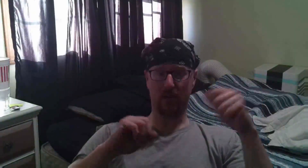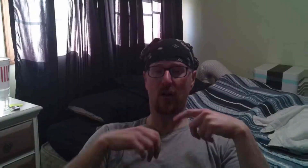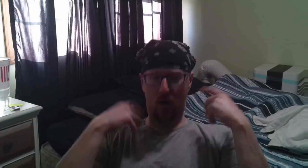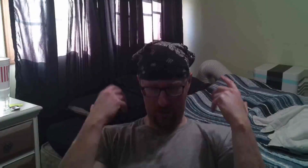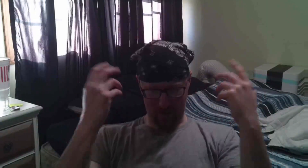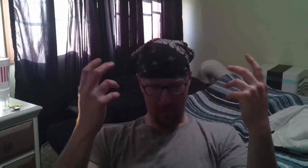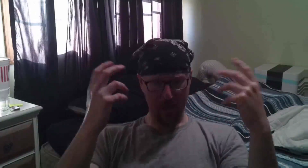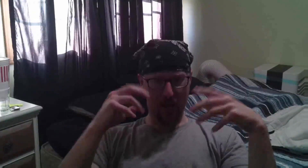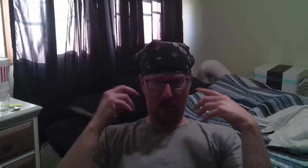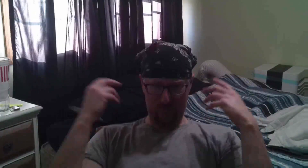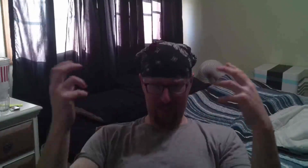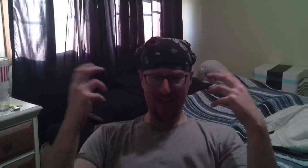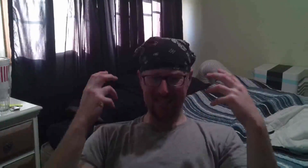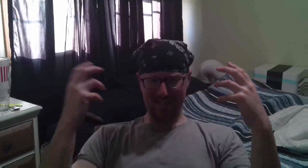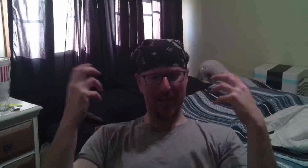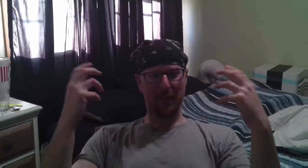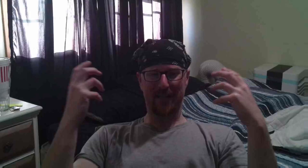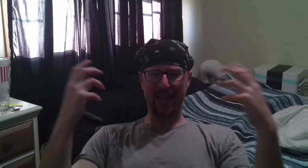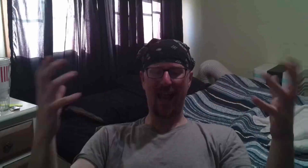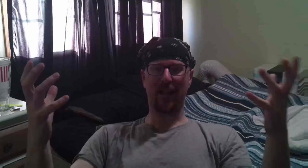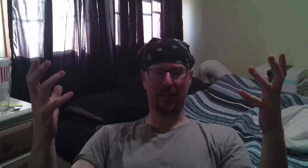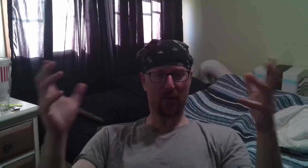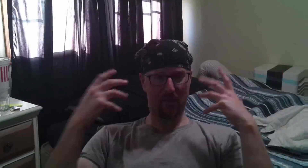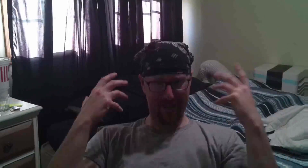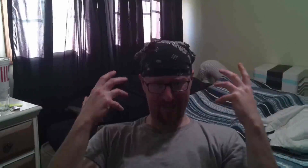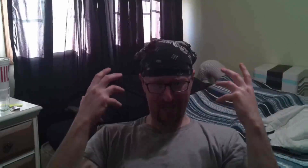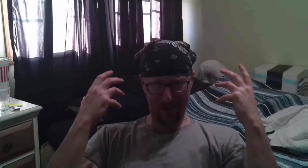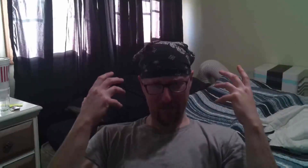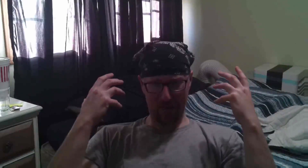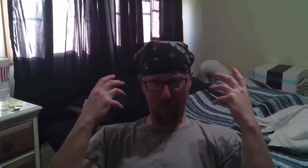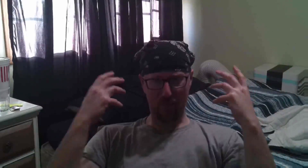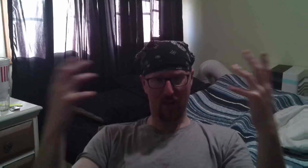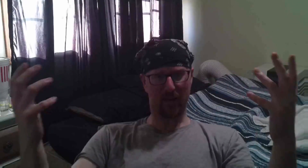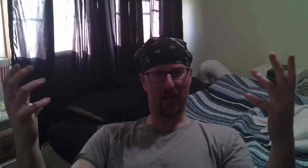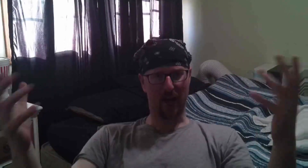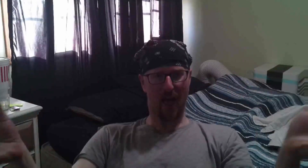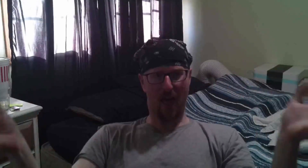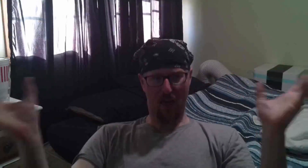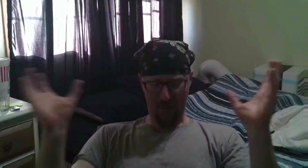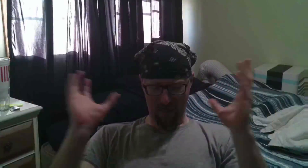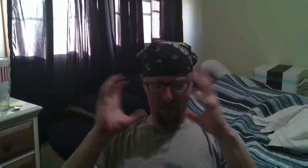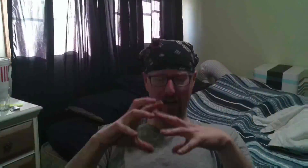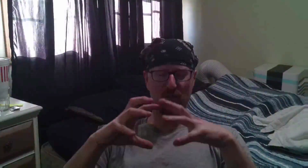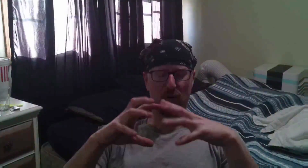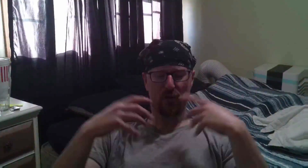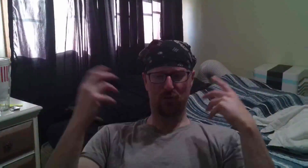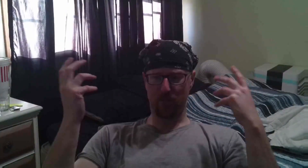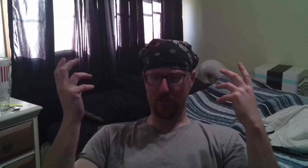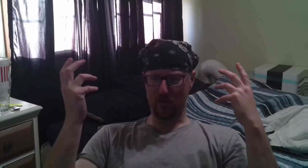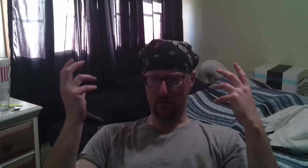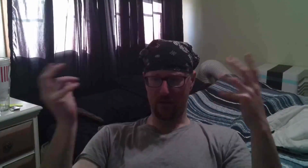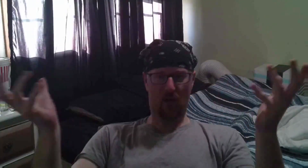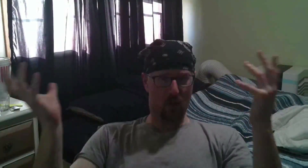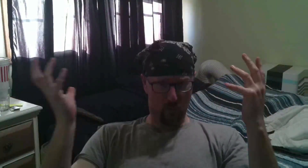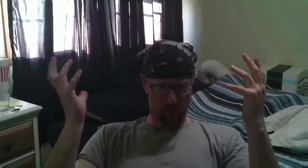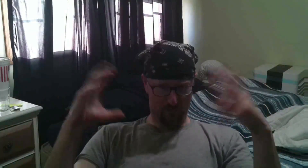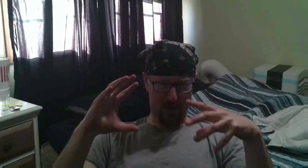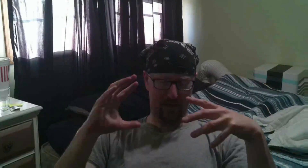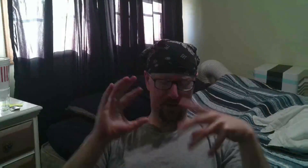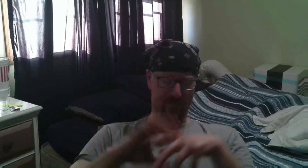okay with that same mentality that same type of thinking that is what you should be doing with your package every